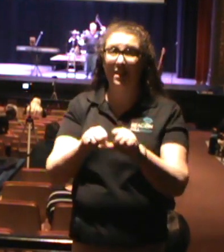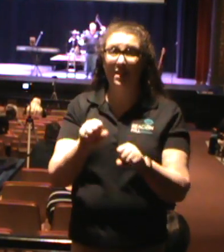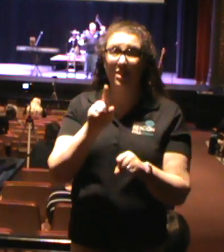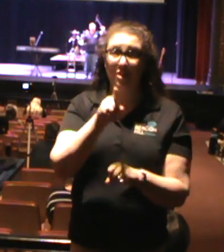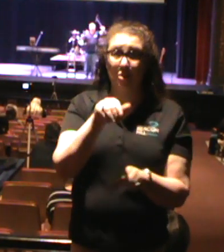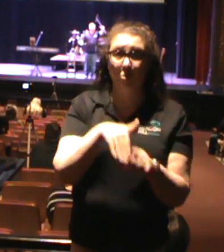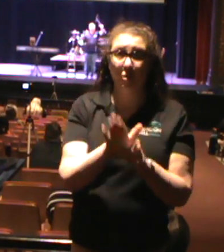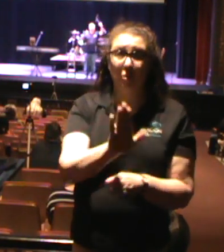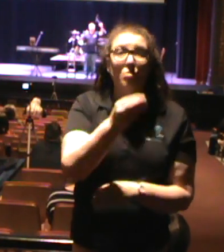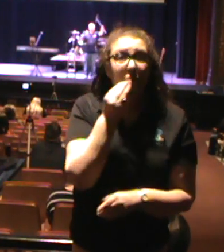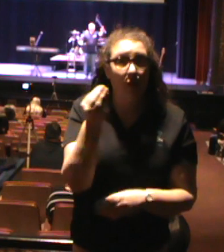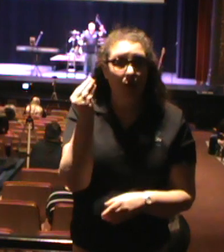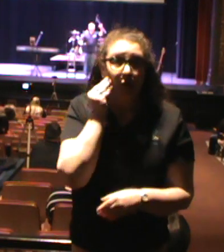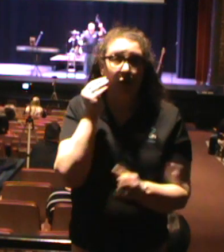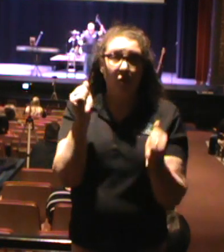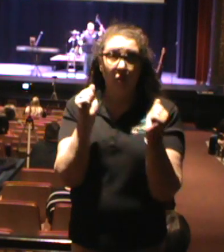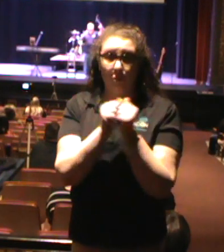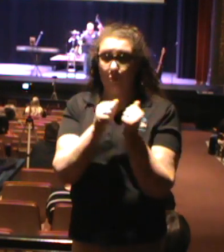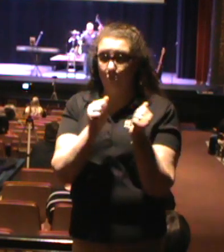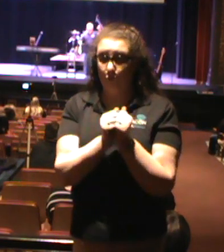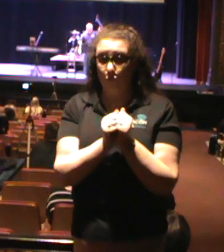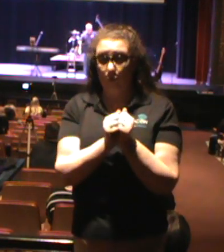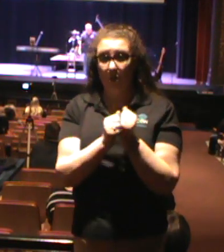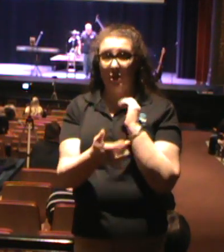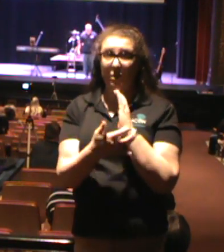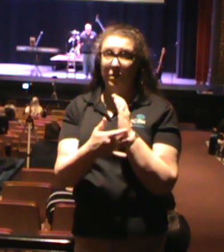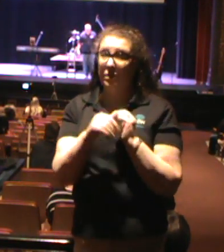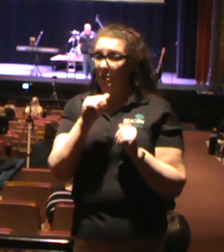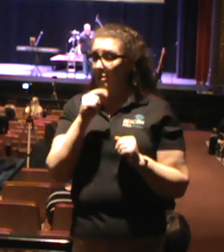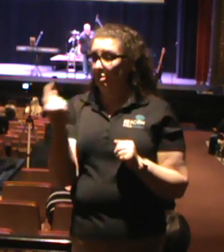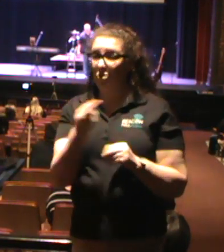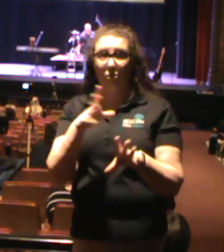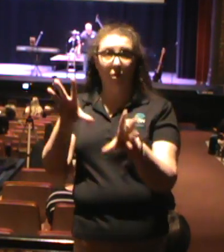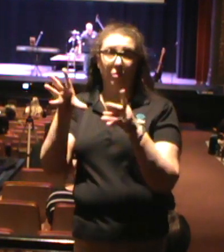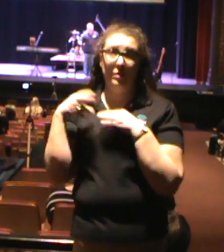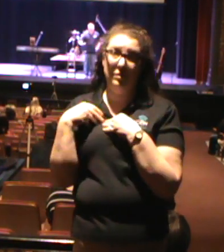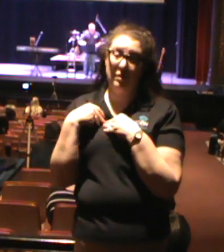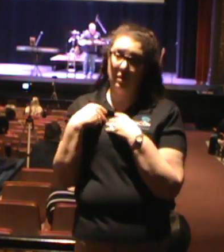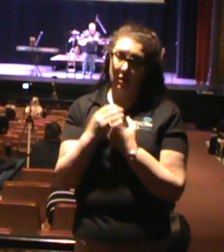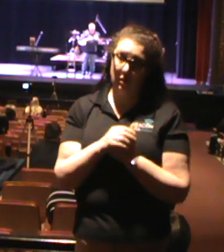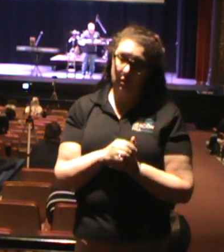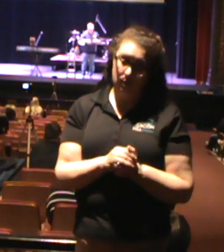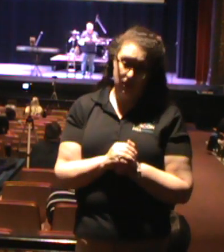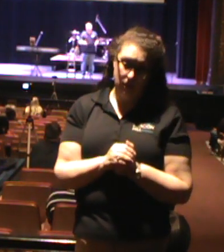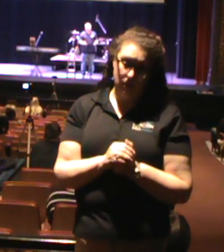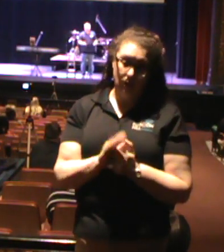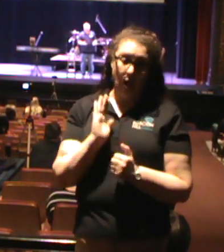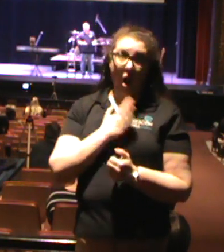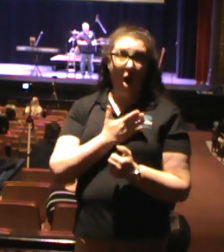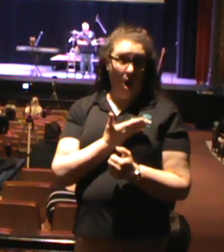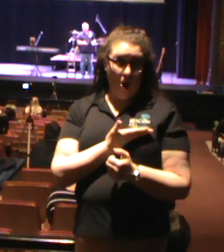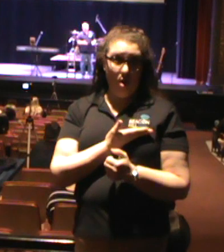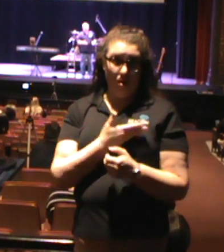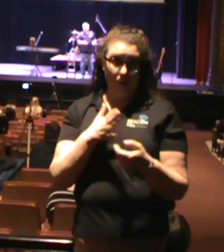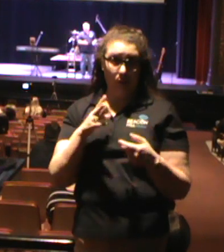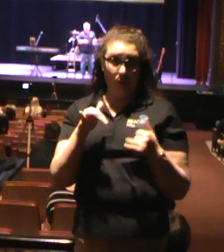with a device that rarely leaves your hand. See, our playground